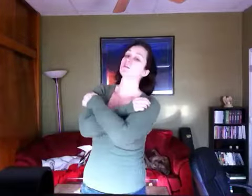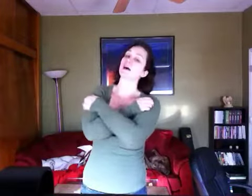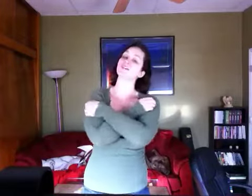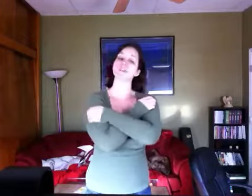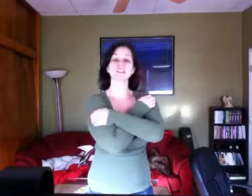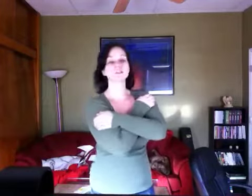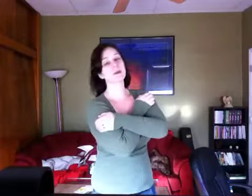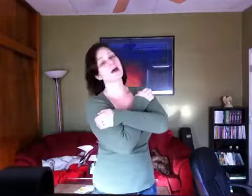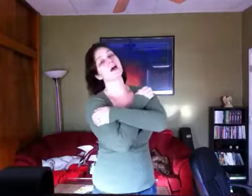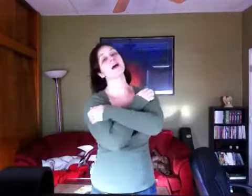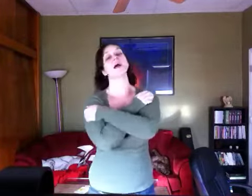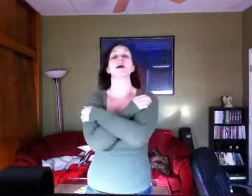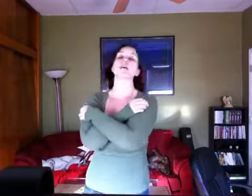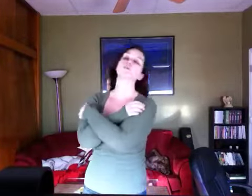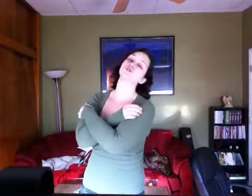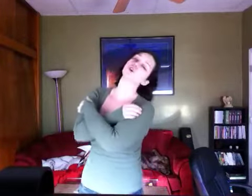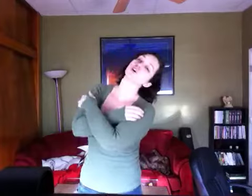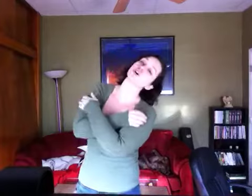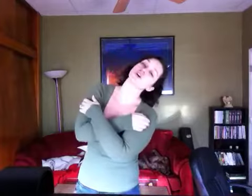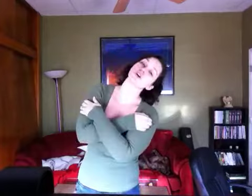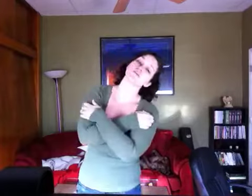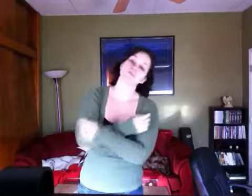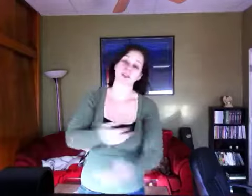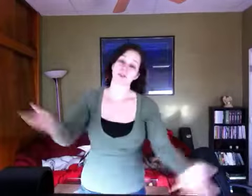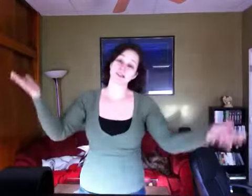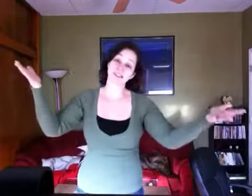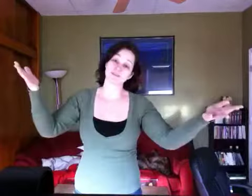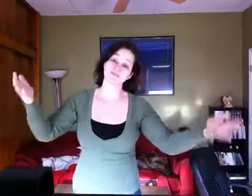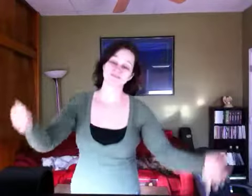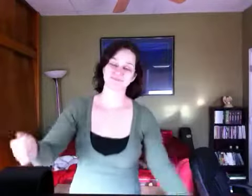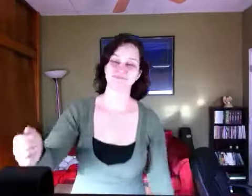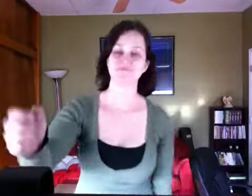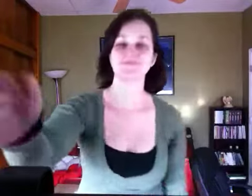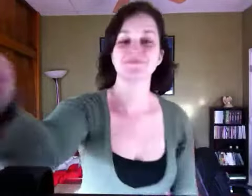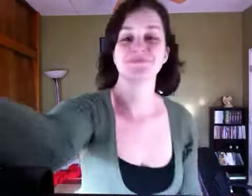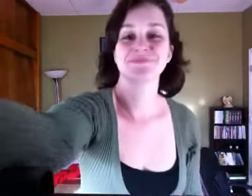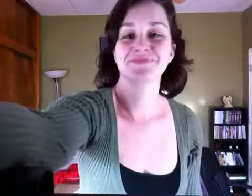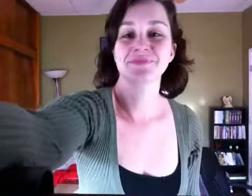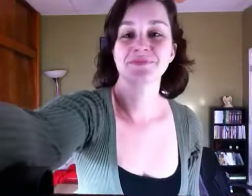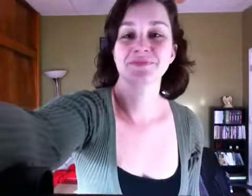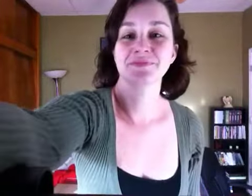of his pasture. And that's it. Shout for joy.